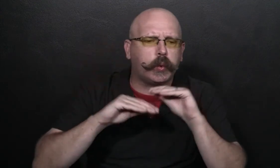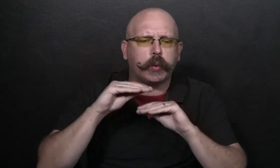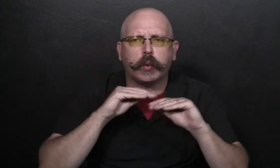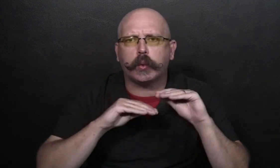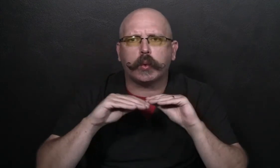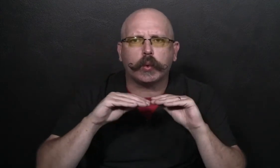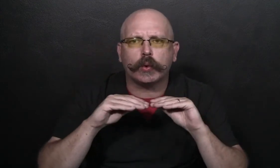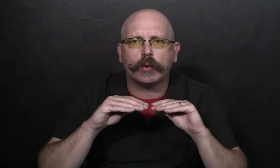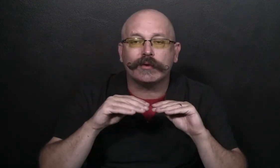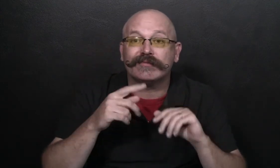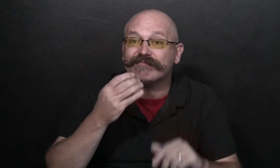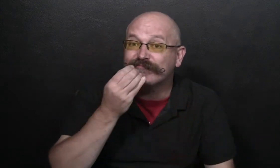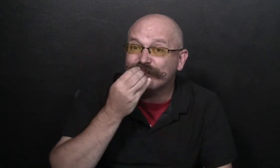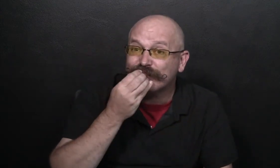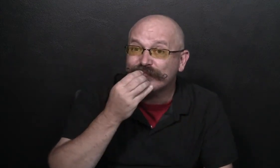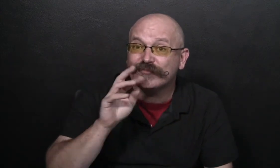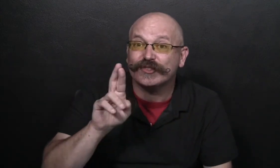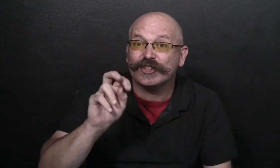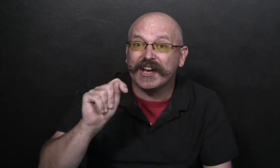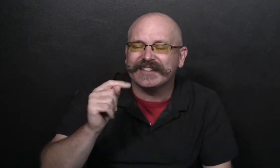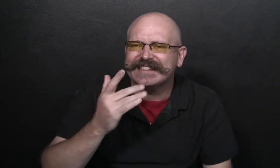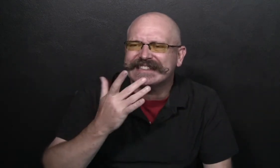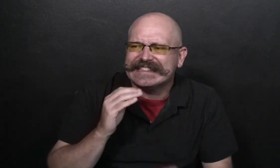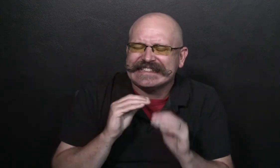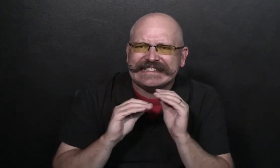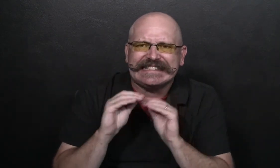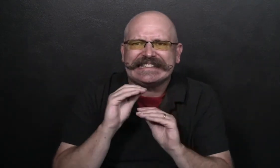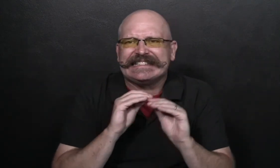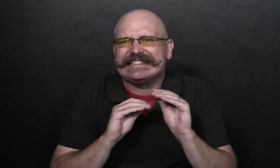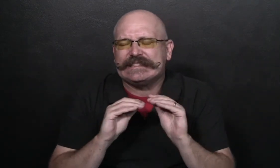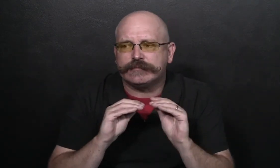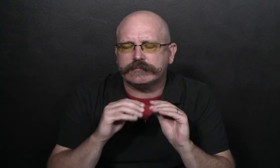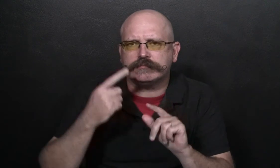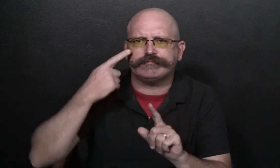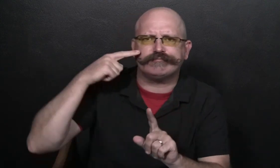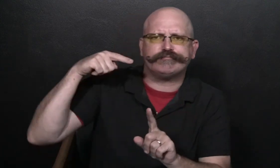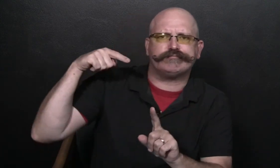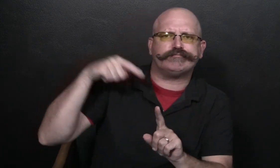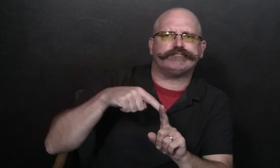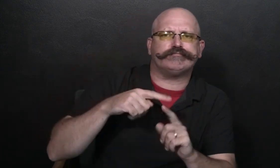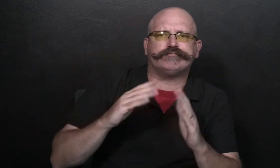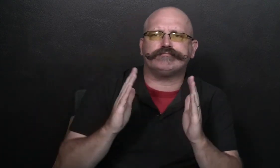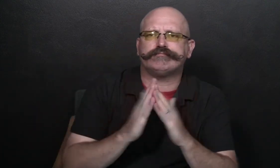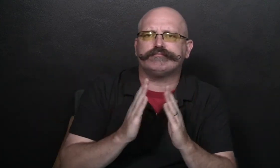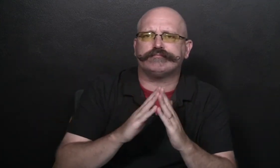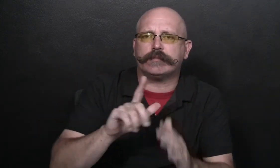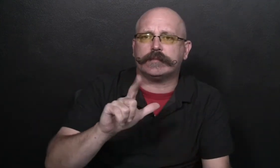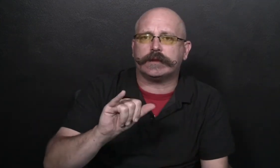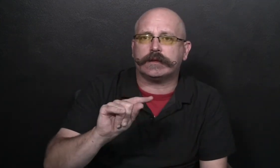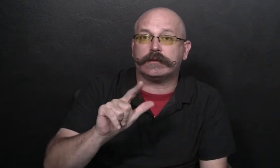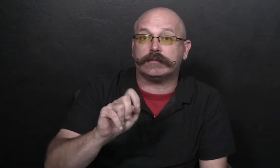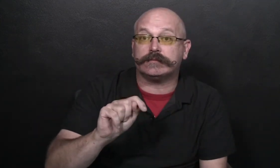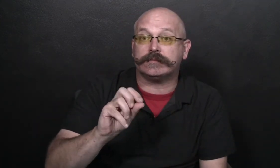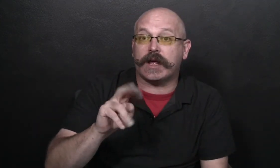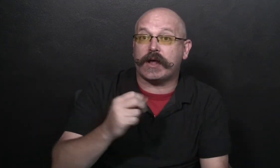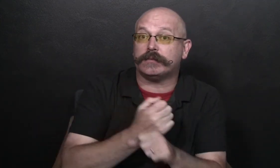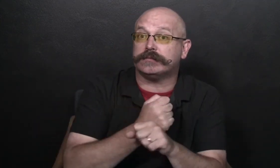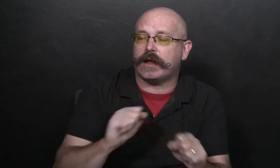about their jobs and having enough money for rent and food Yet, they stayed in to keep